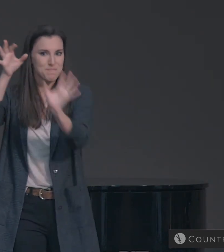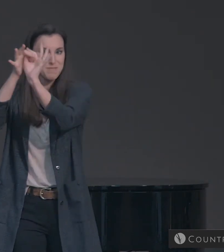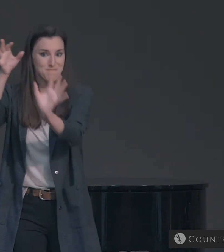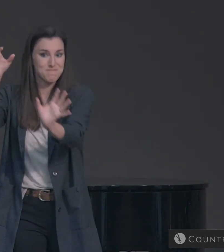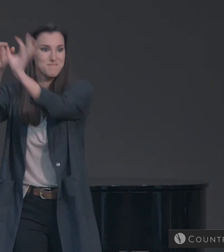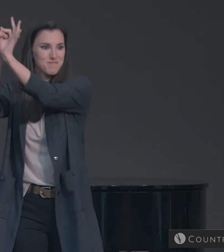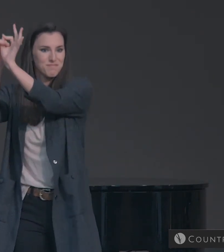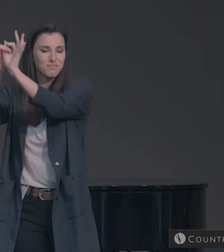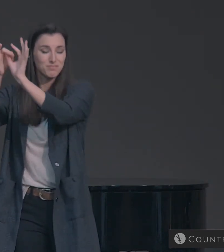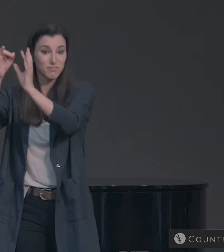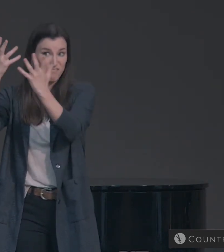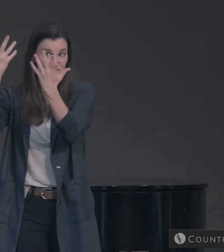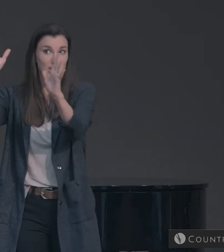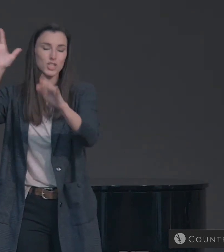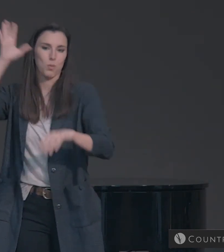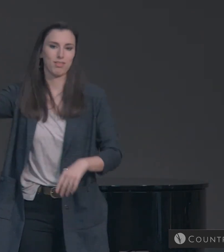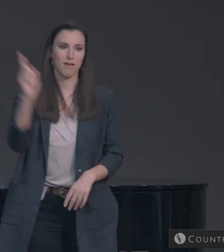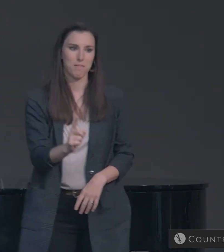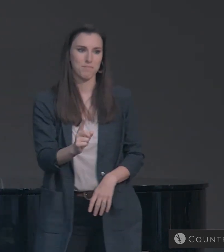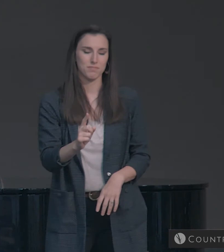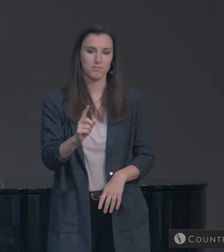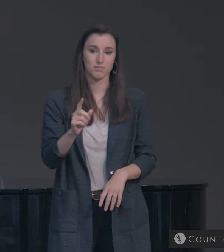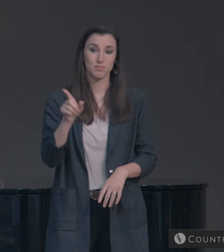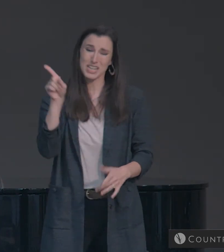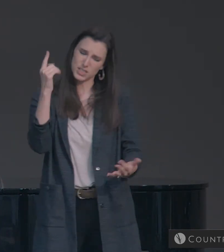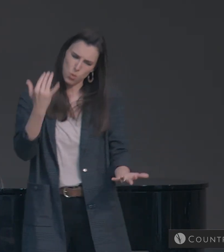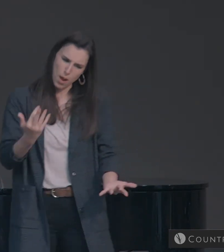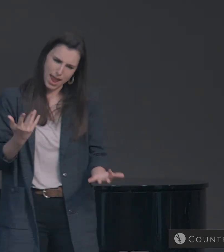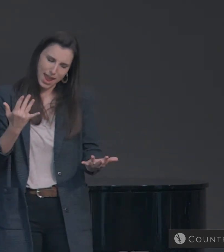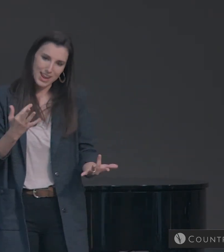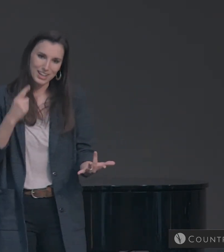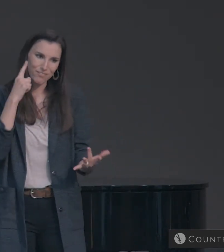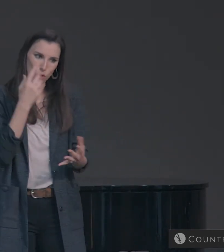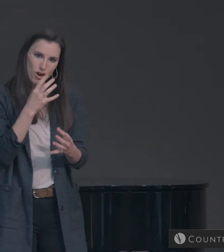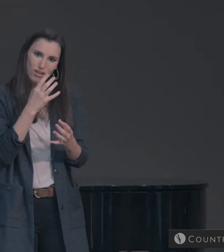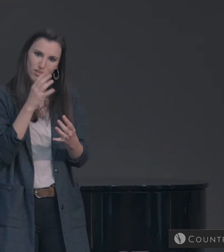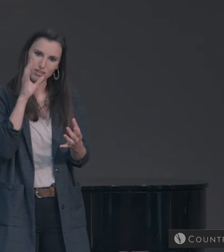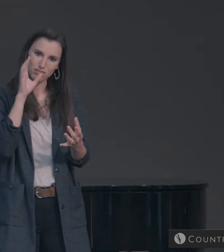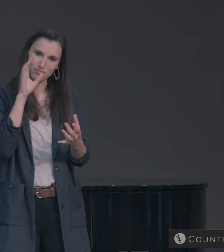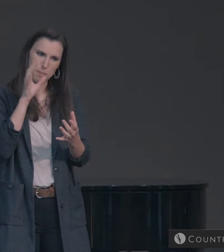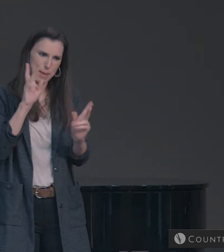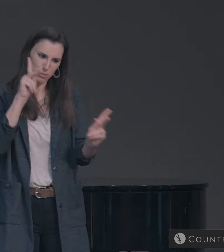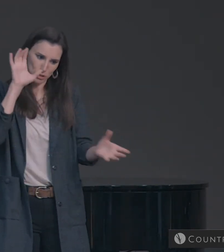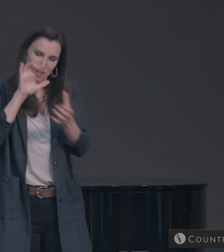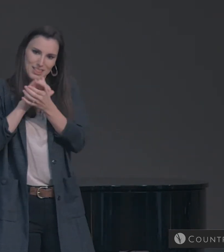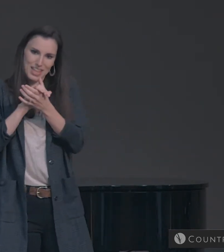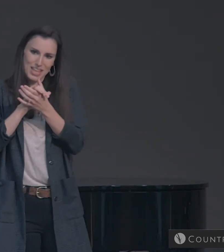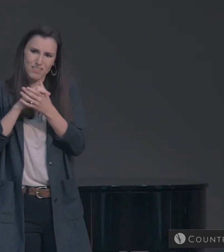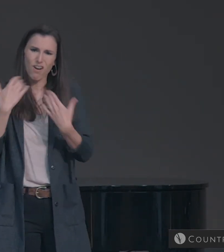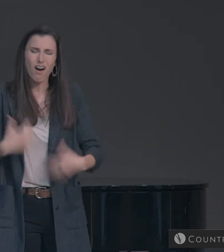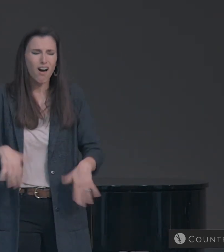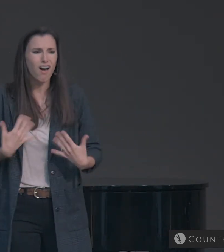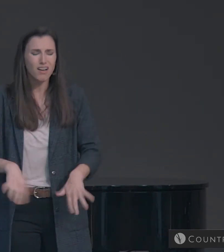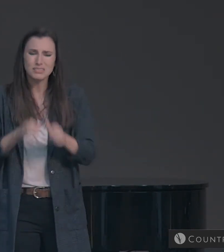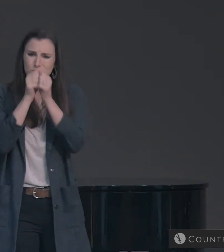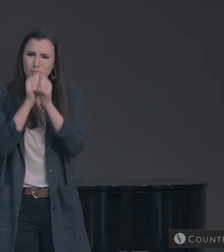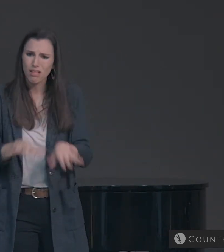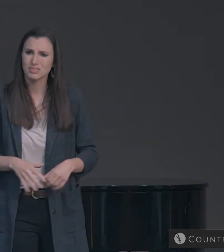deeply encouraging. But here's the real point. We can be confident in the patience of God.